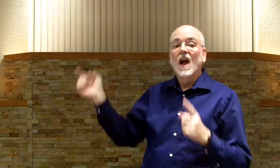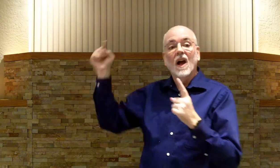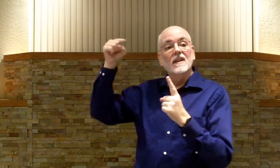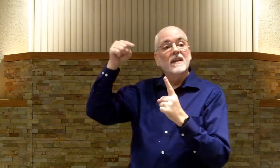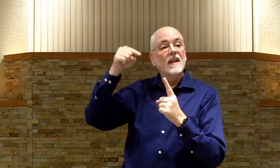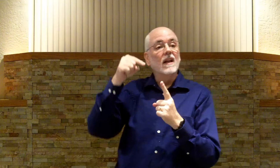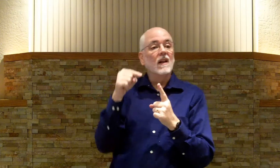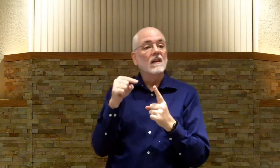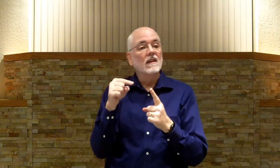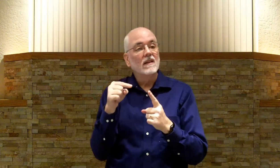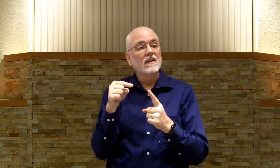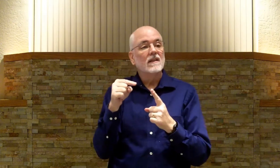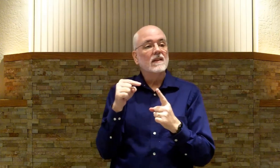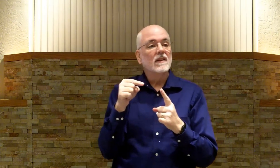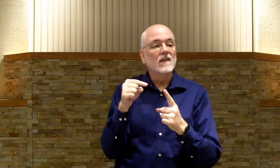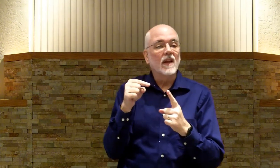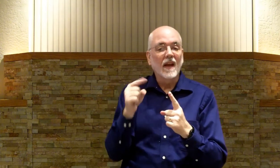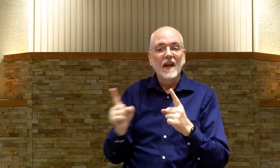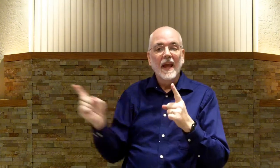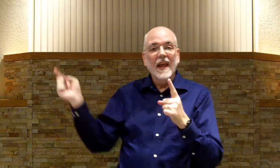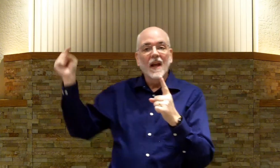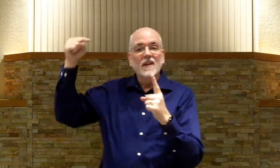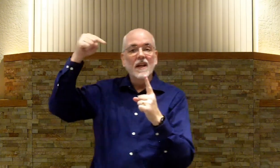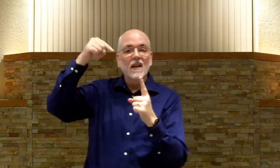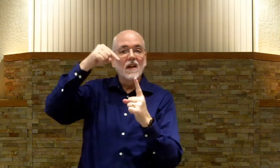Until. Okay. Until.